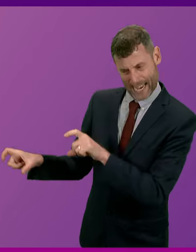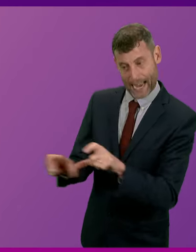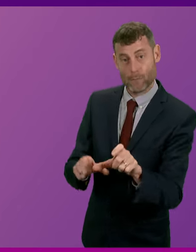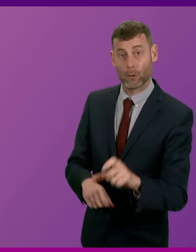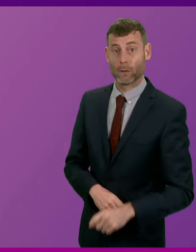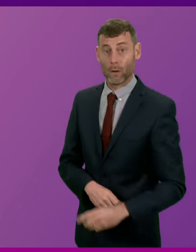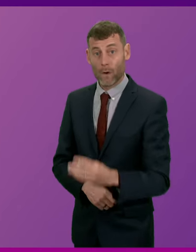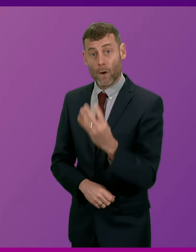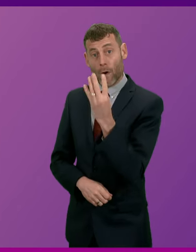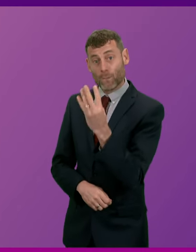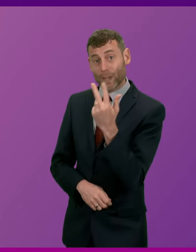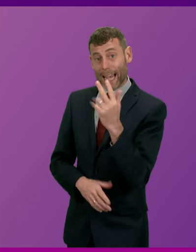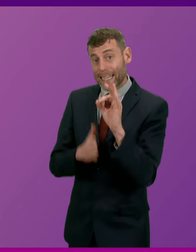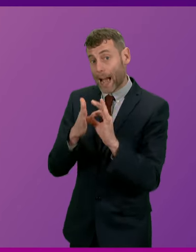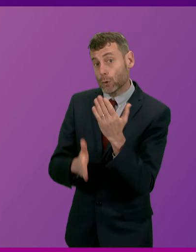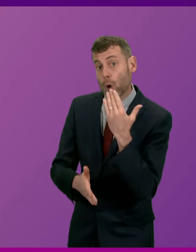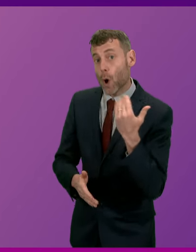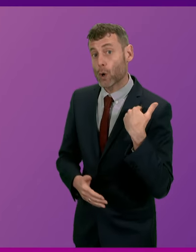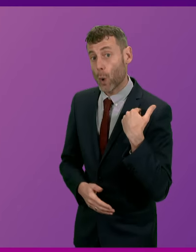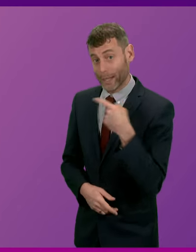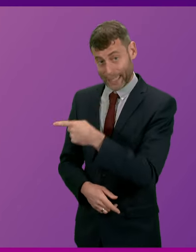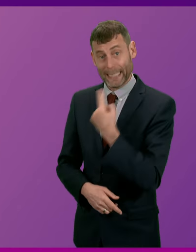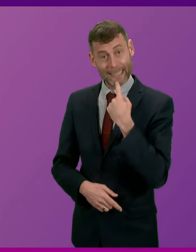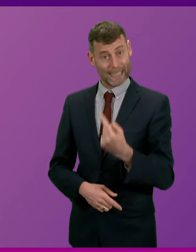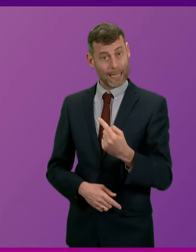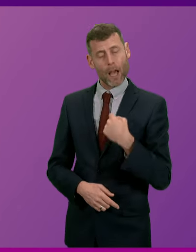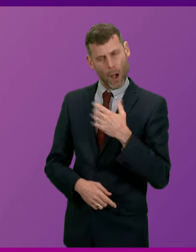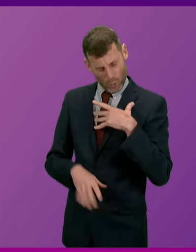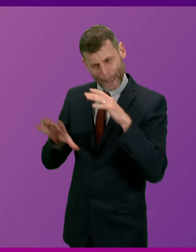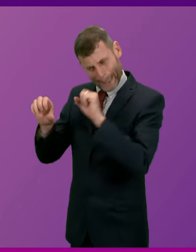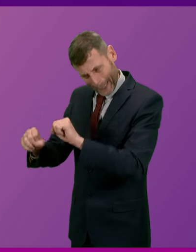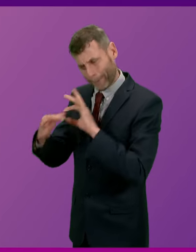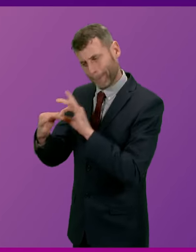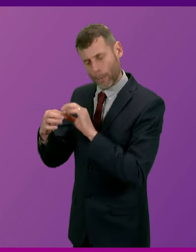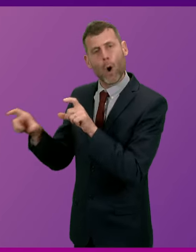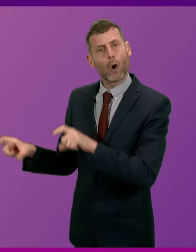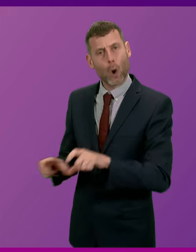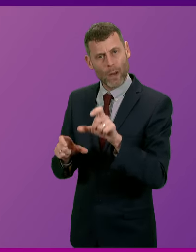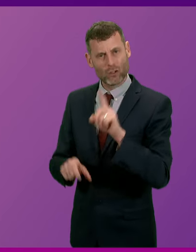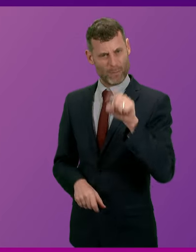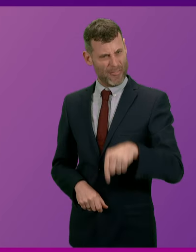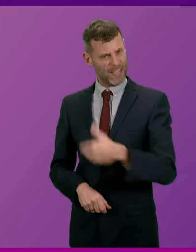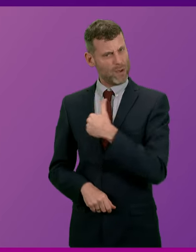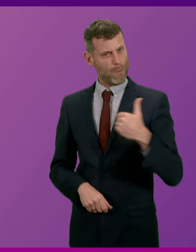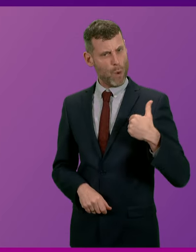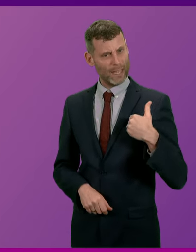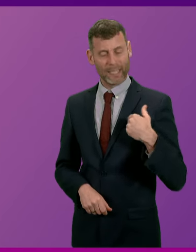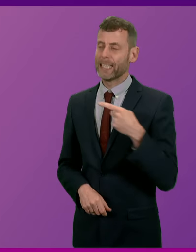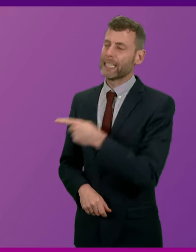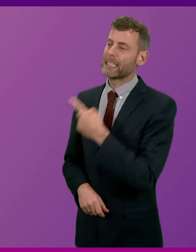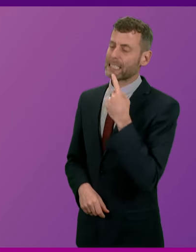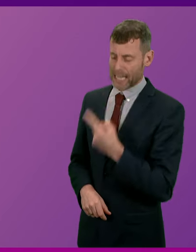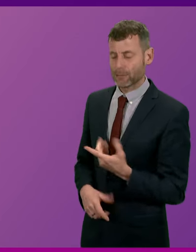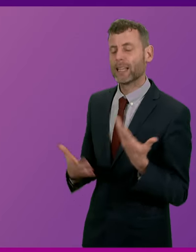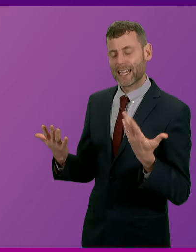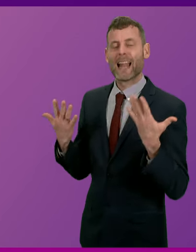48 hours ago, he wanted the coalition to continue. This morning, he said it came to